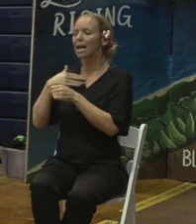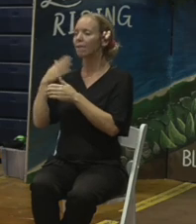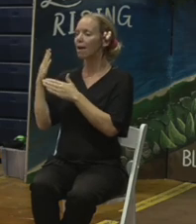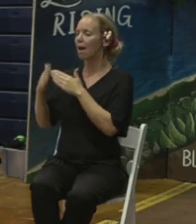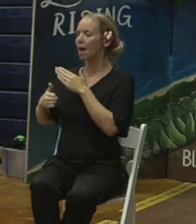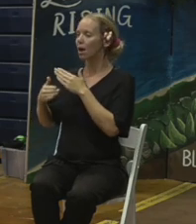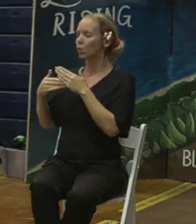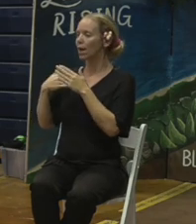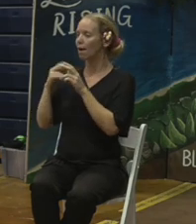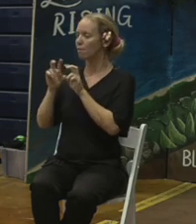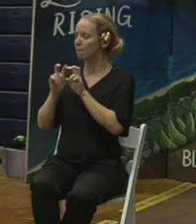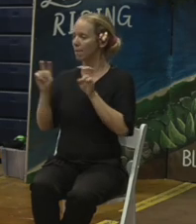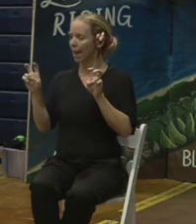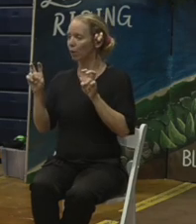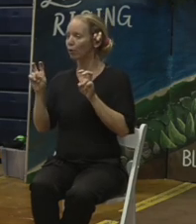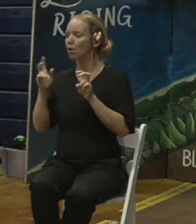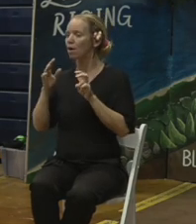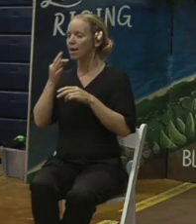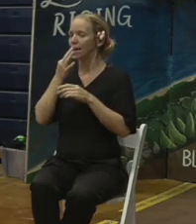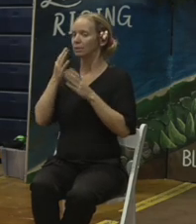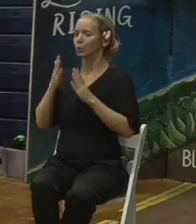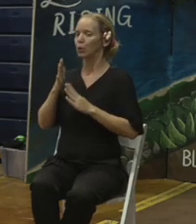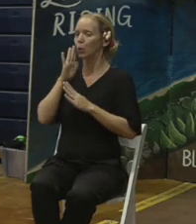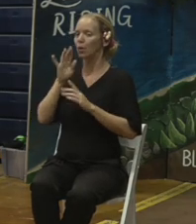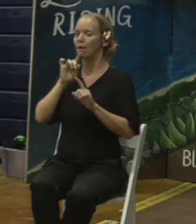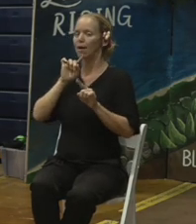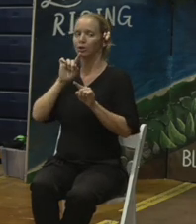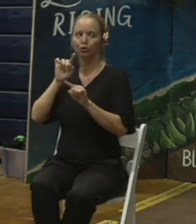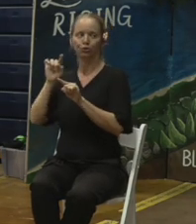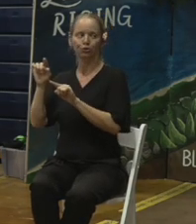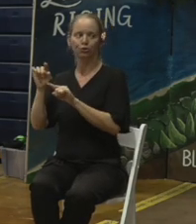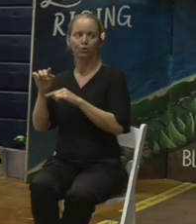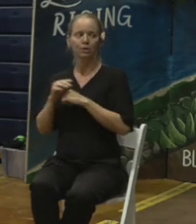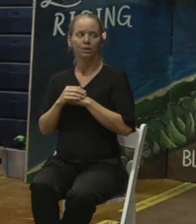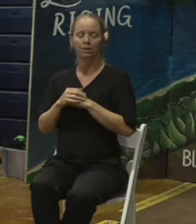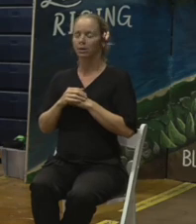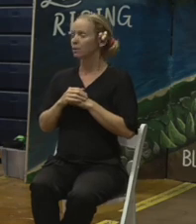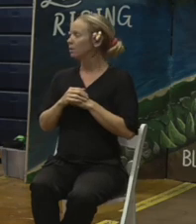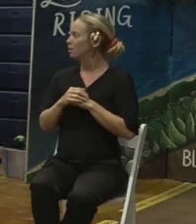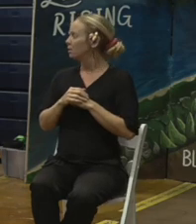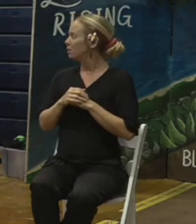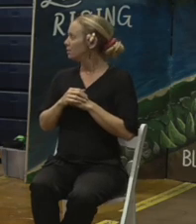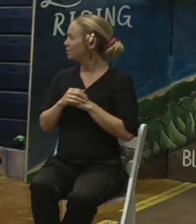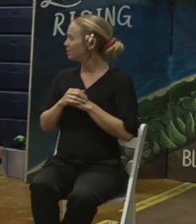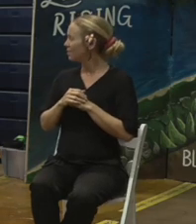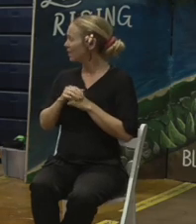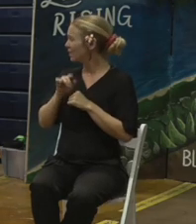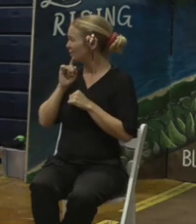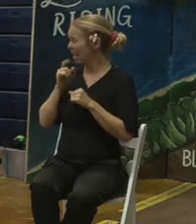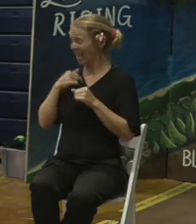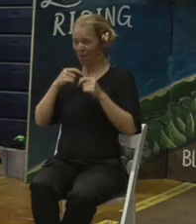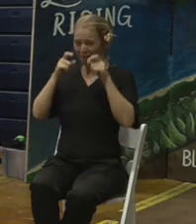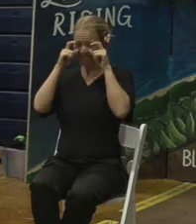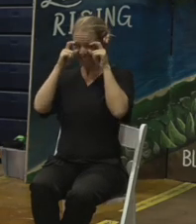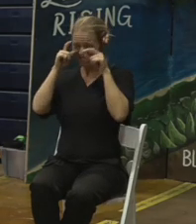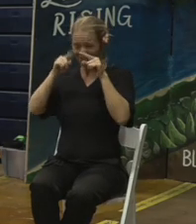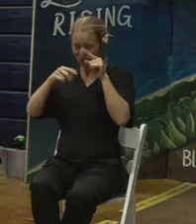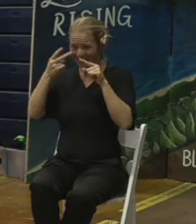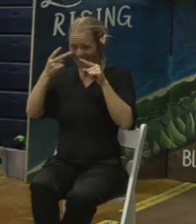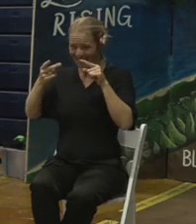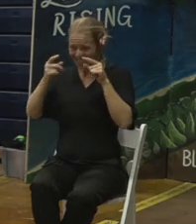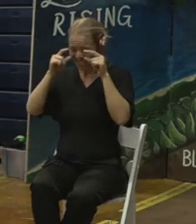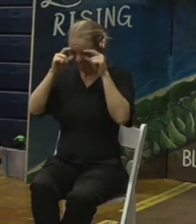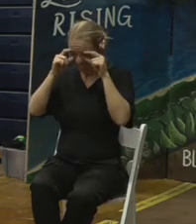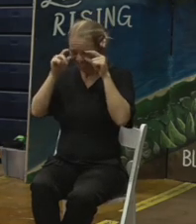experts to help answer questions. So I'll work off of the slides, because I had to borrow these reading glasses, and the slide that I was provided was